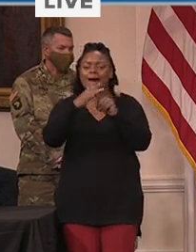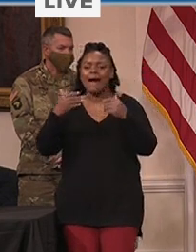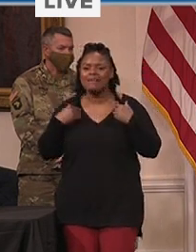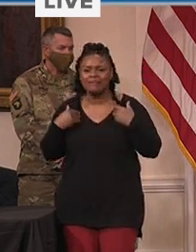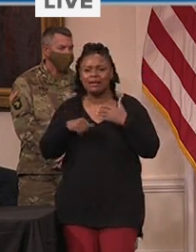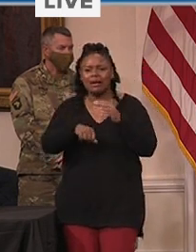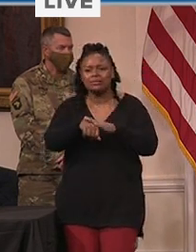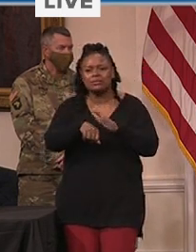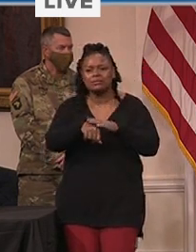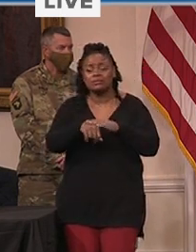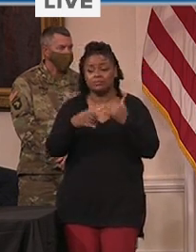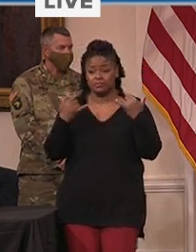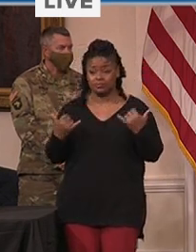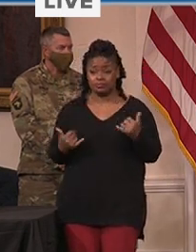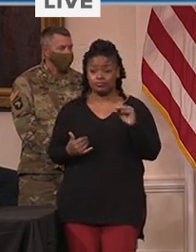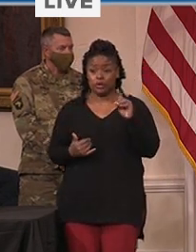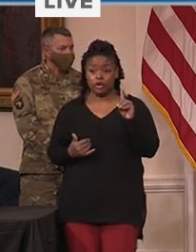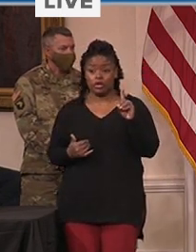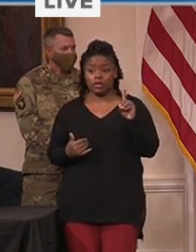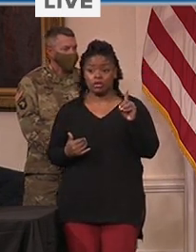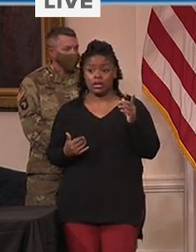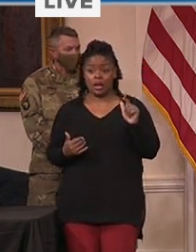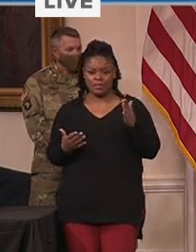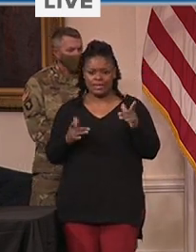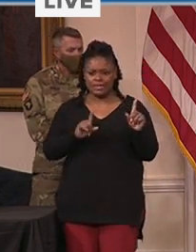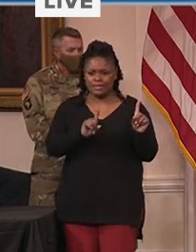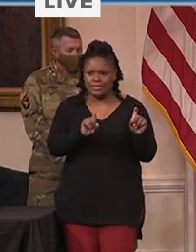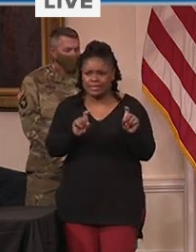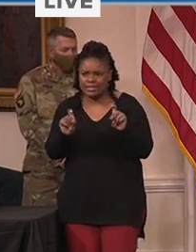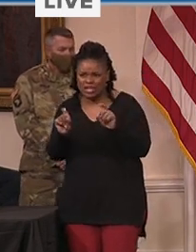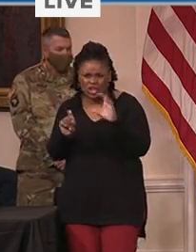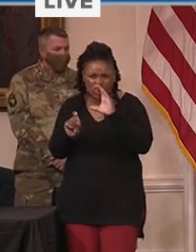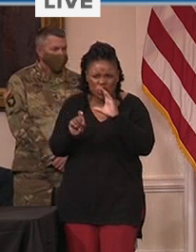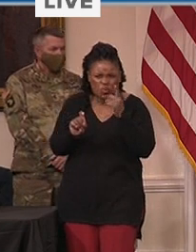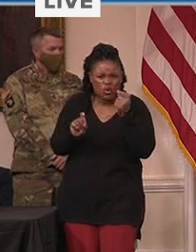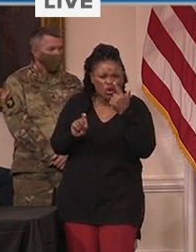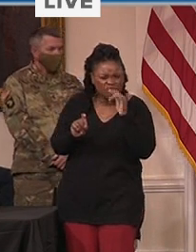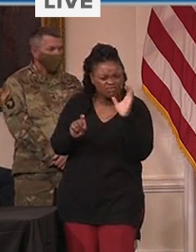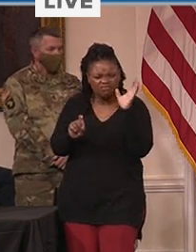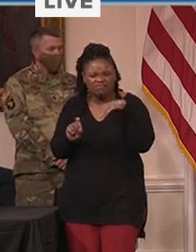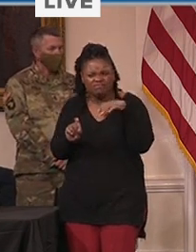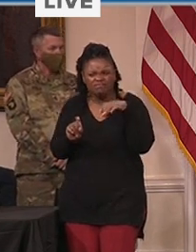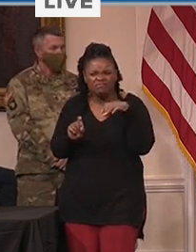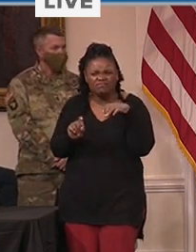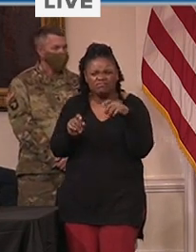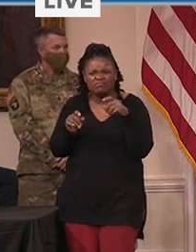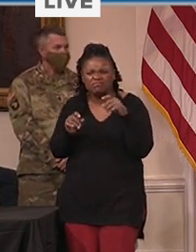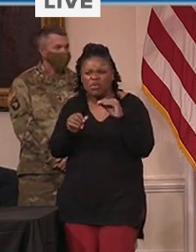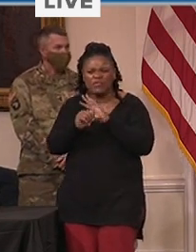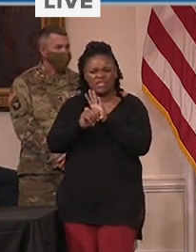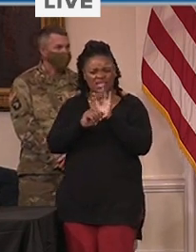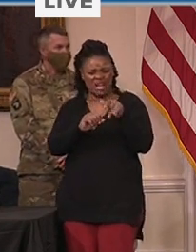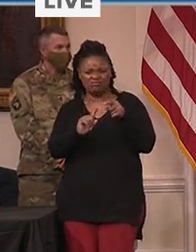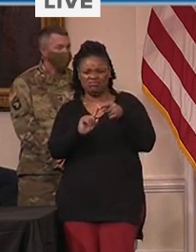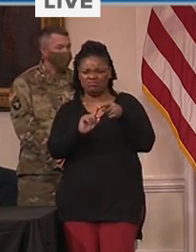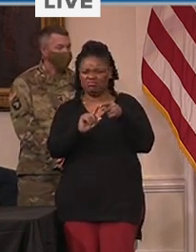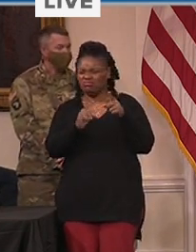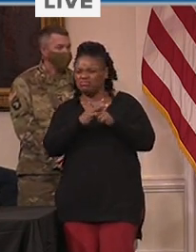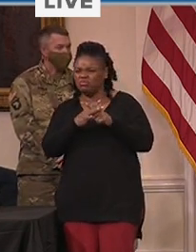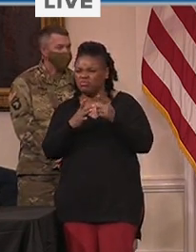is testing for the variant at five times the national rate or testing every single day.